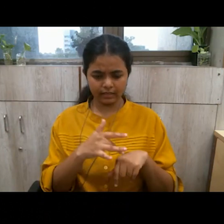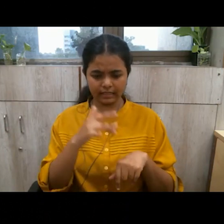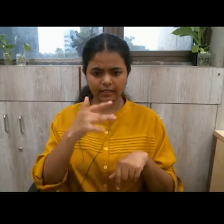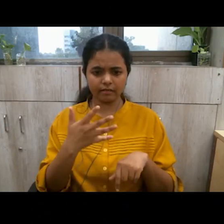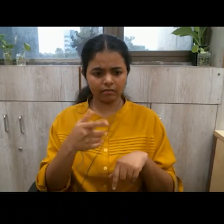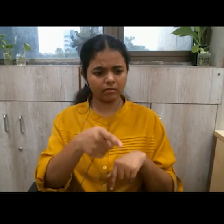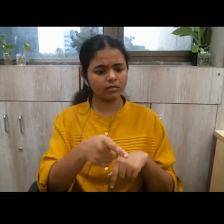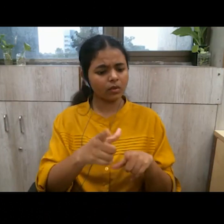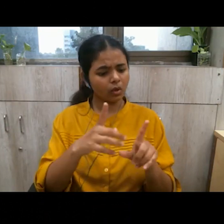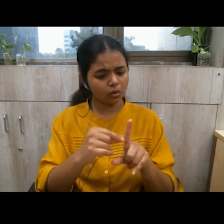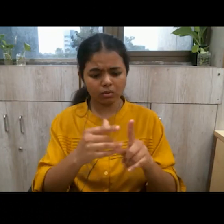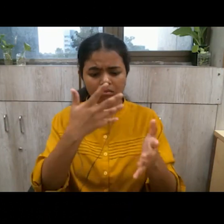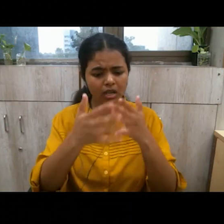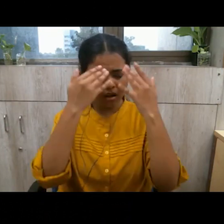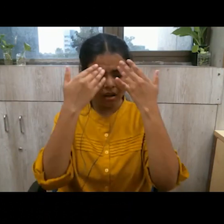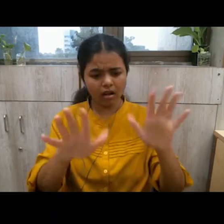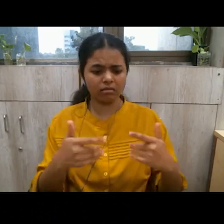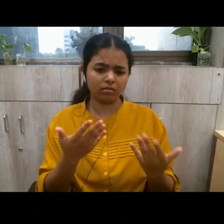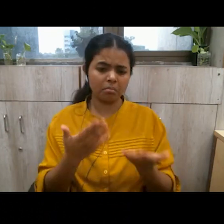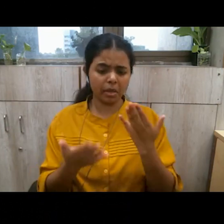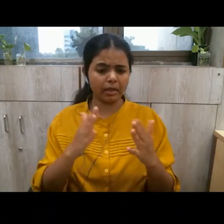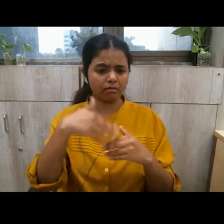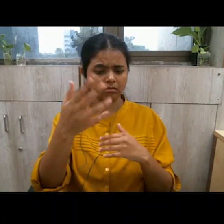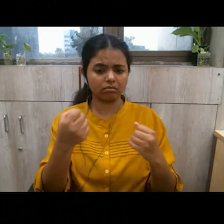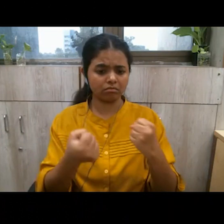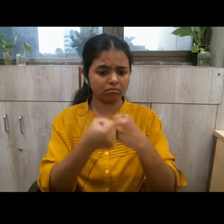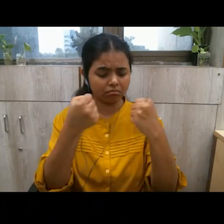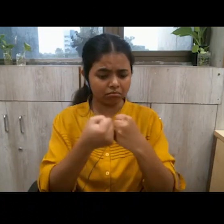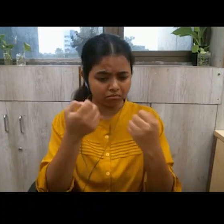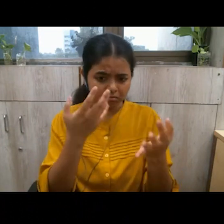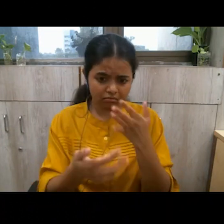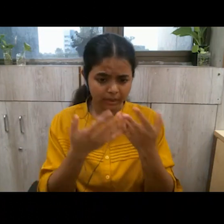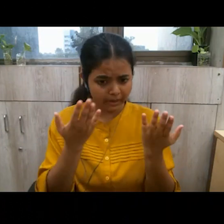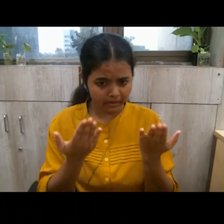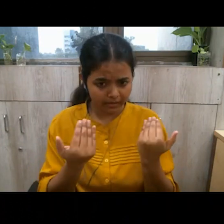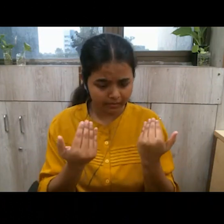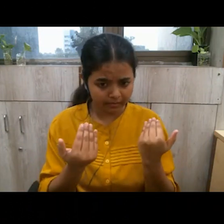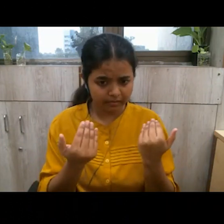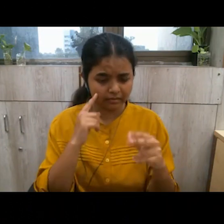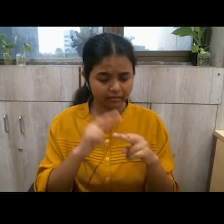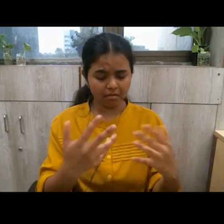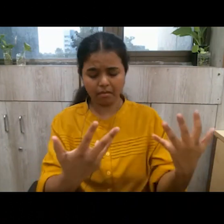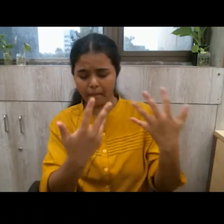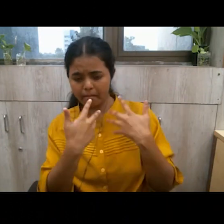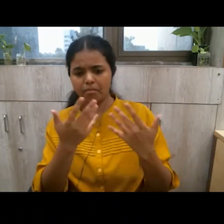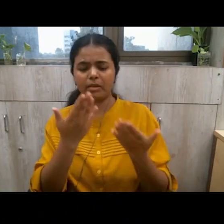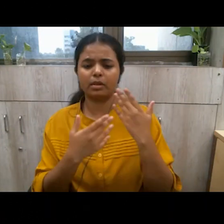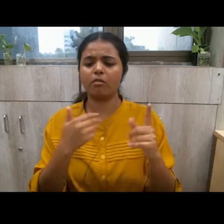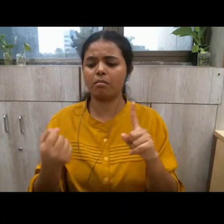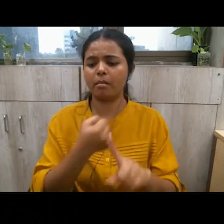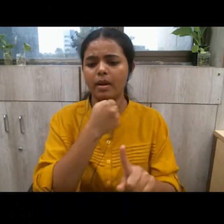sensitive towards his welfare that i may have to fight him for my survival if he attacks me